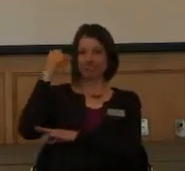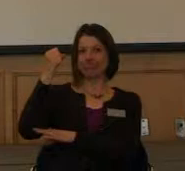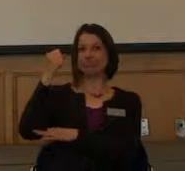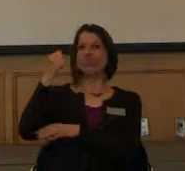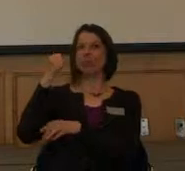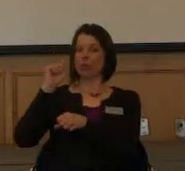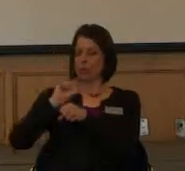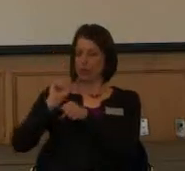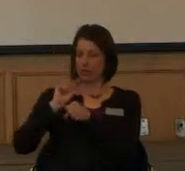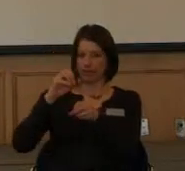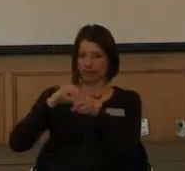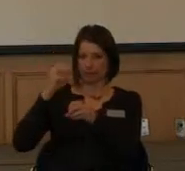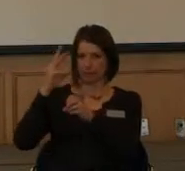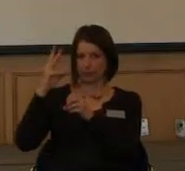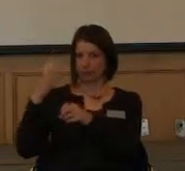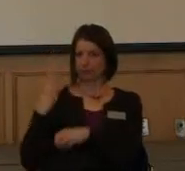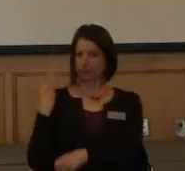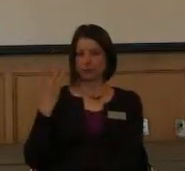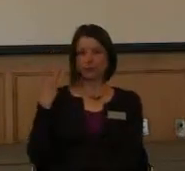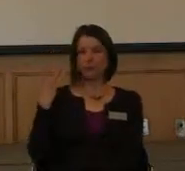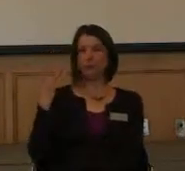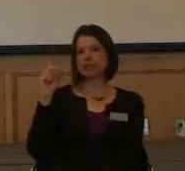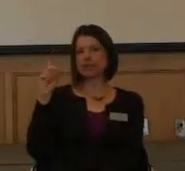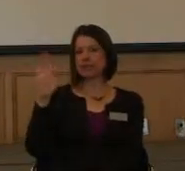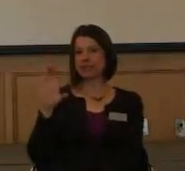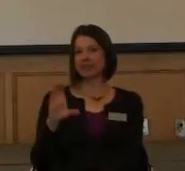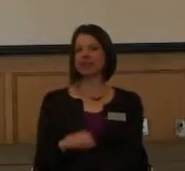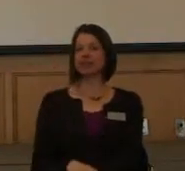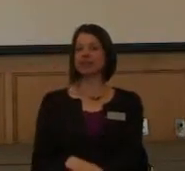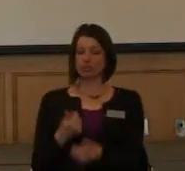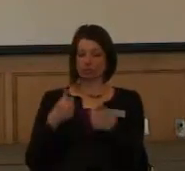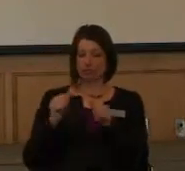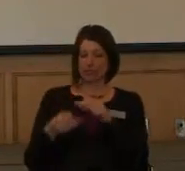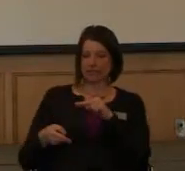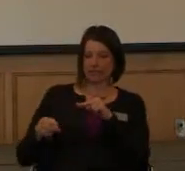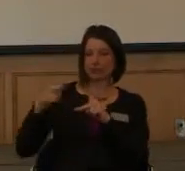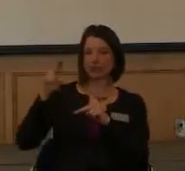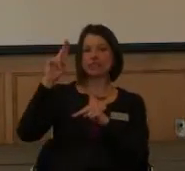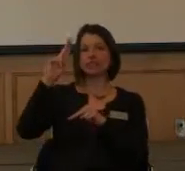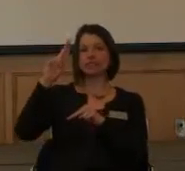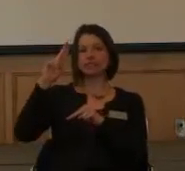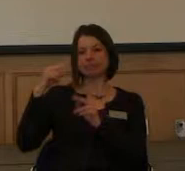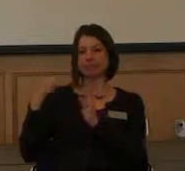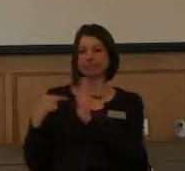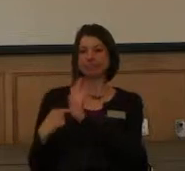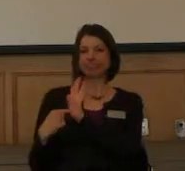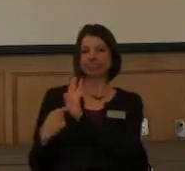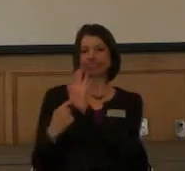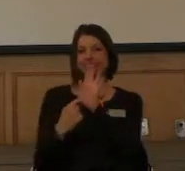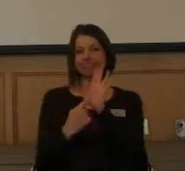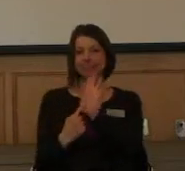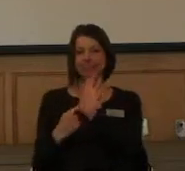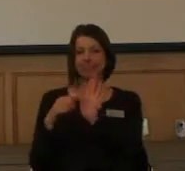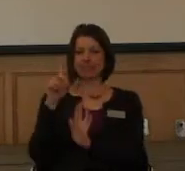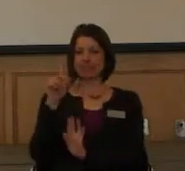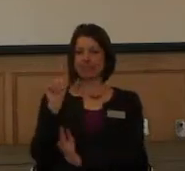Washington. Trying to increase the visibility of people with disabilities.